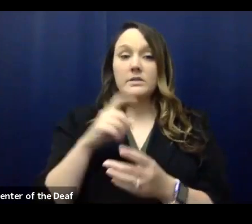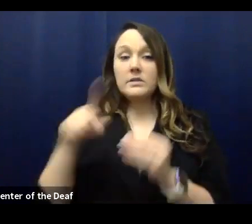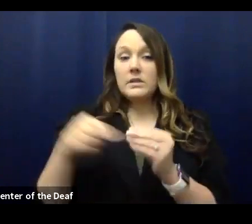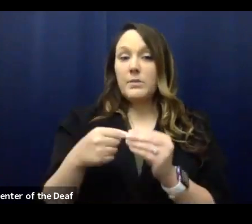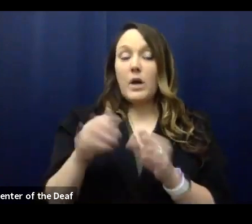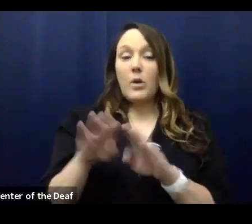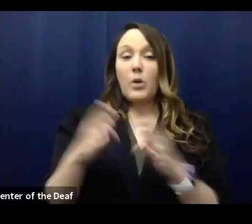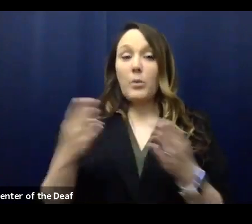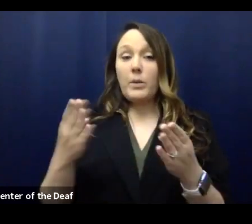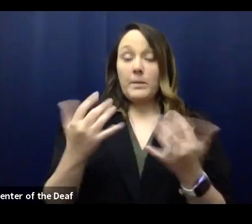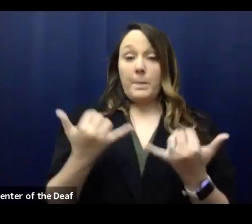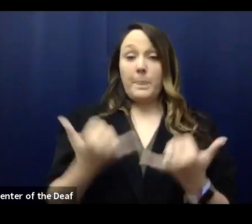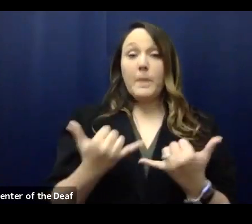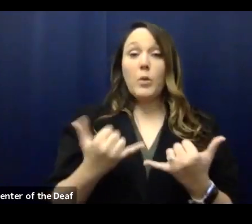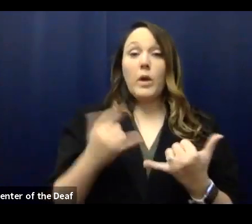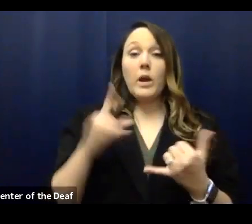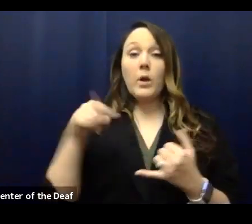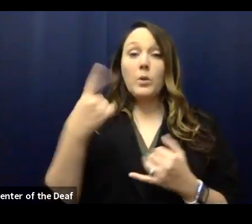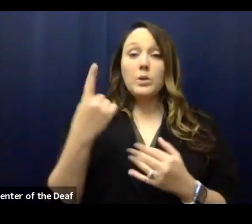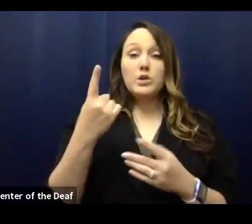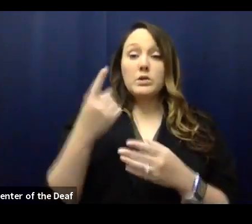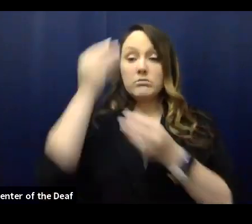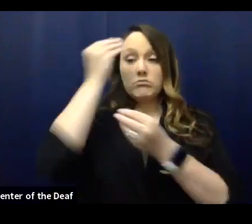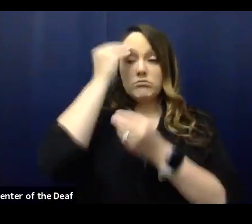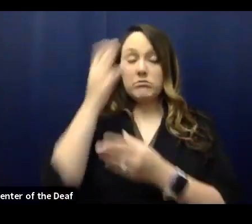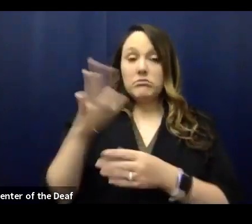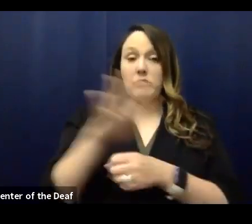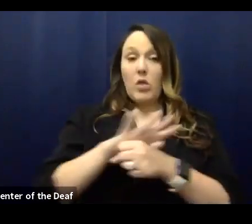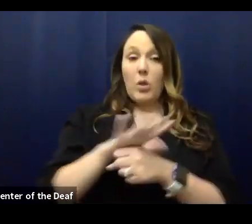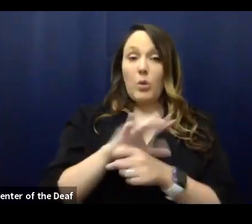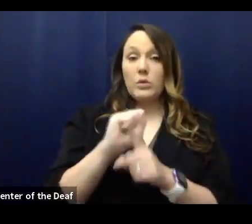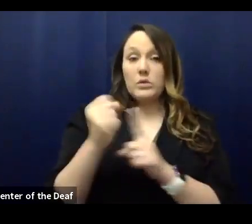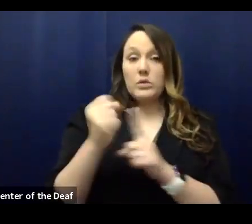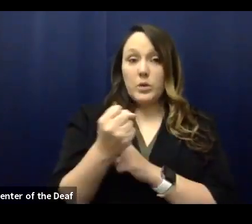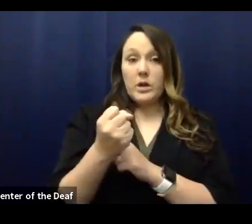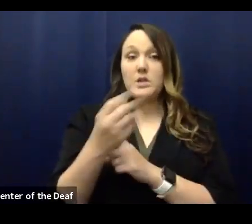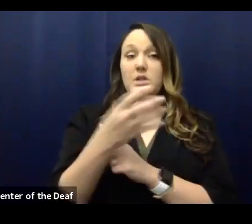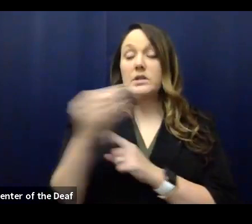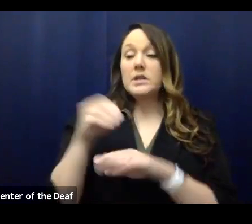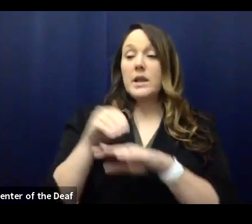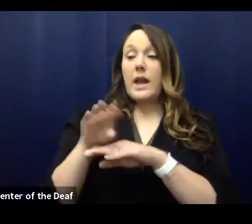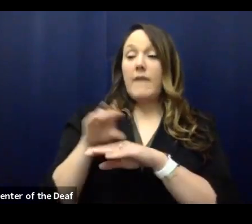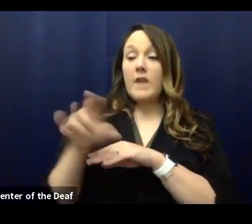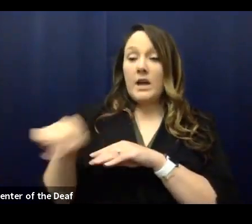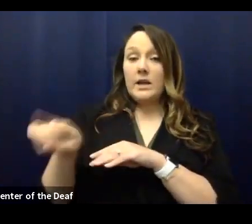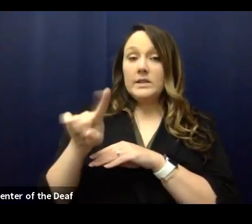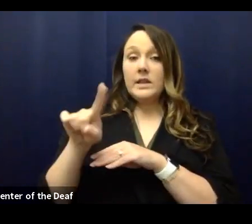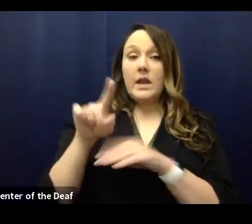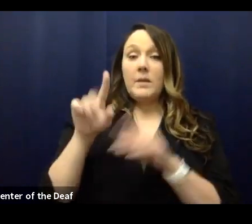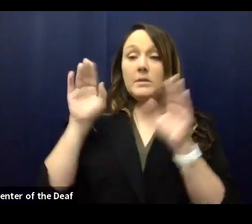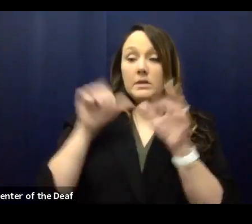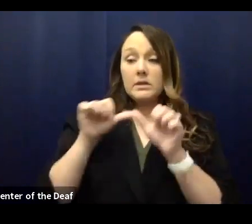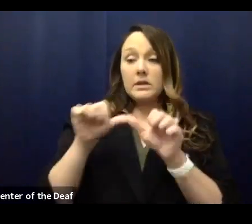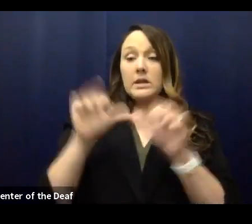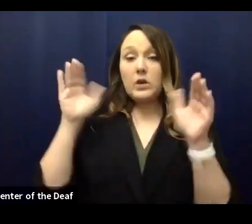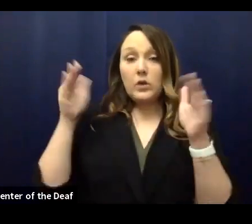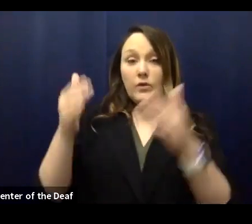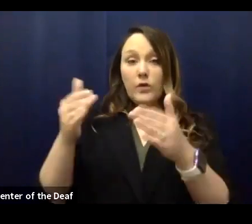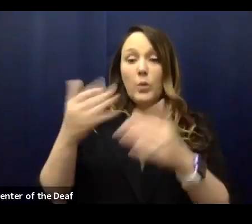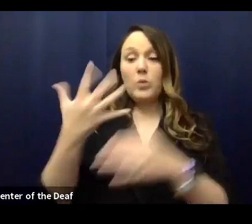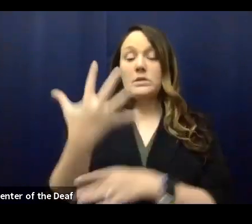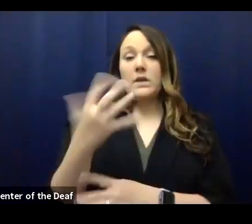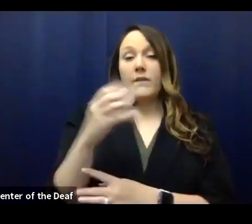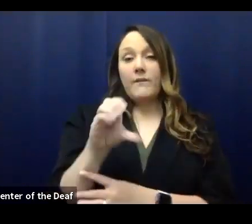right now we're just informing of this local situation and advising them to continue focusing on the five core